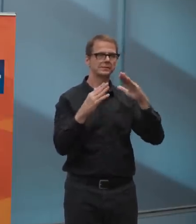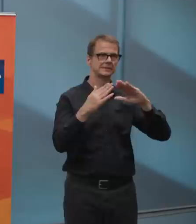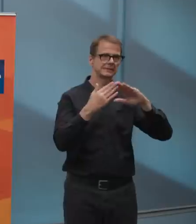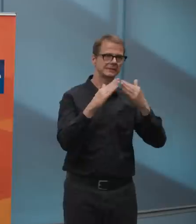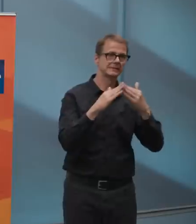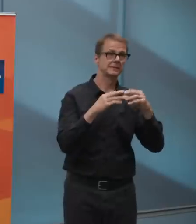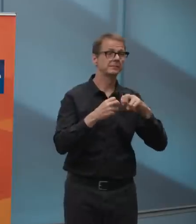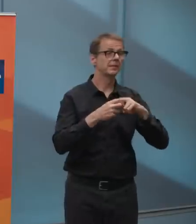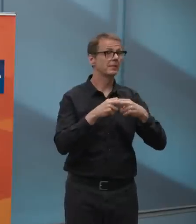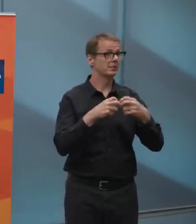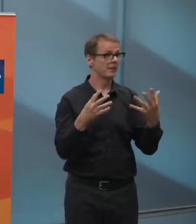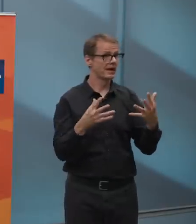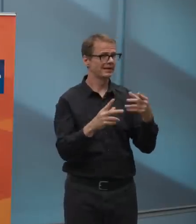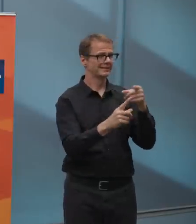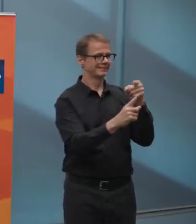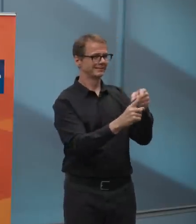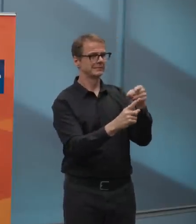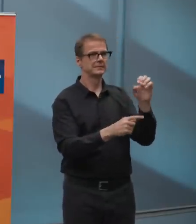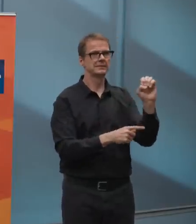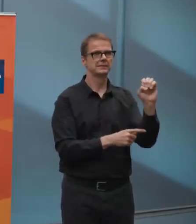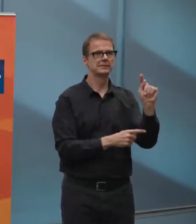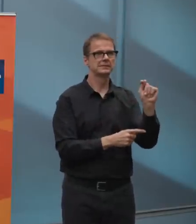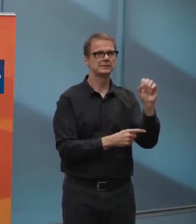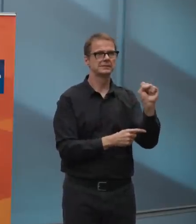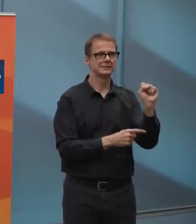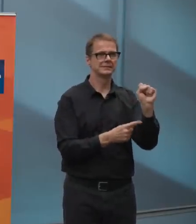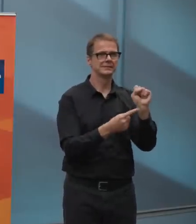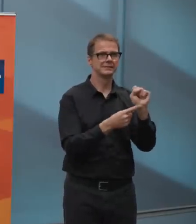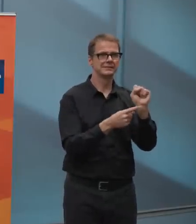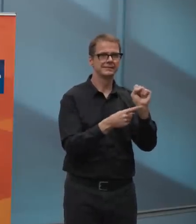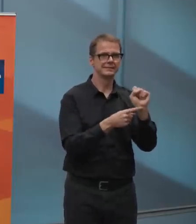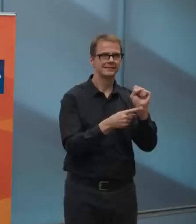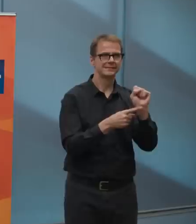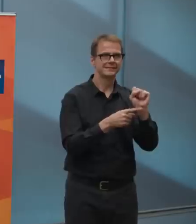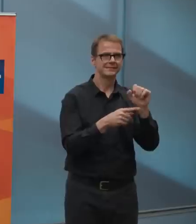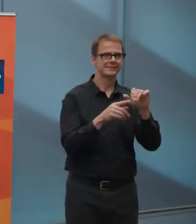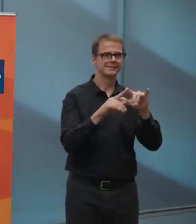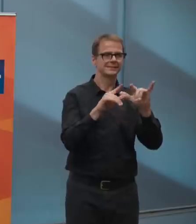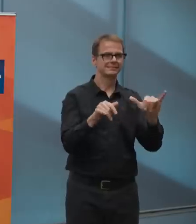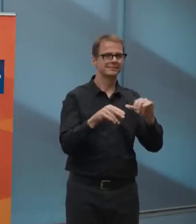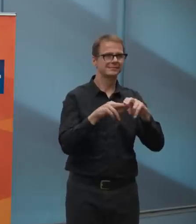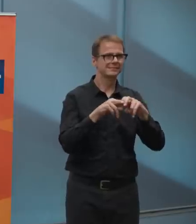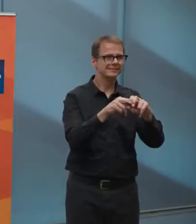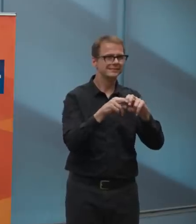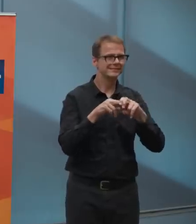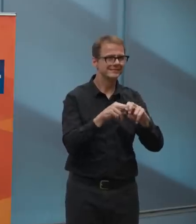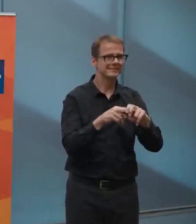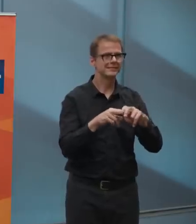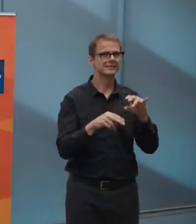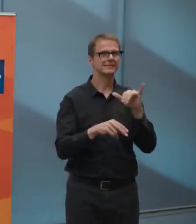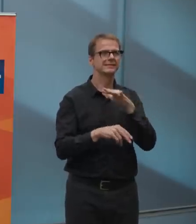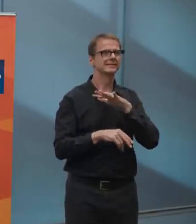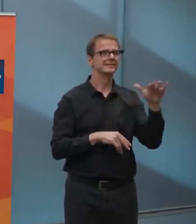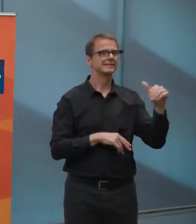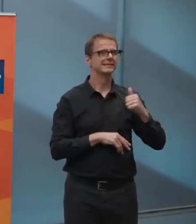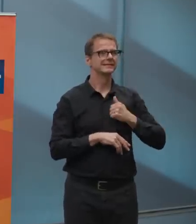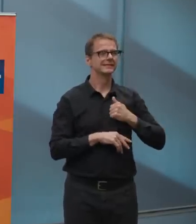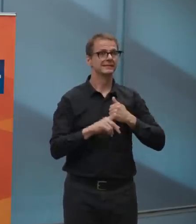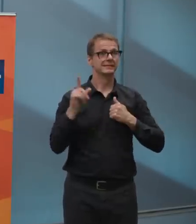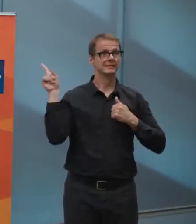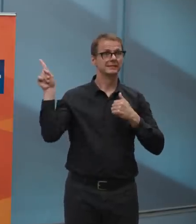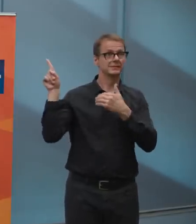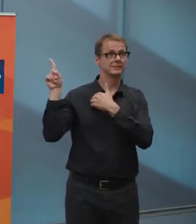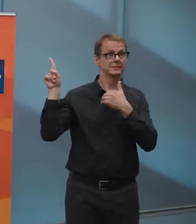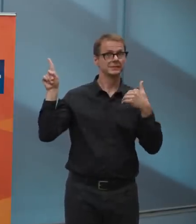the city, the deeper the whole Toronto being the Canadian exemplar of this losing $20 million a week. But the more, uh,